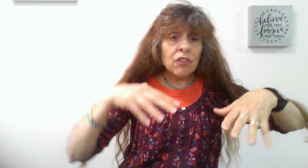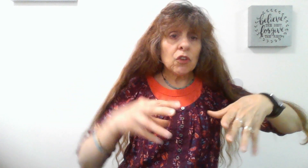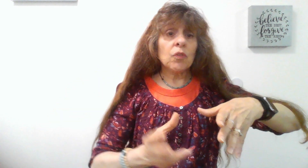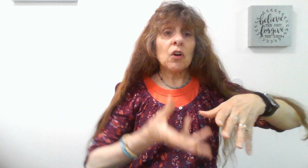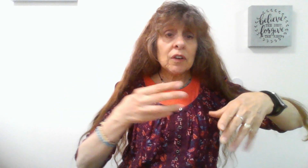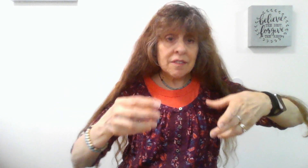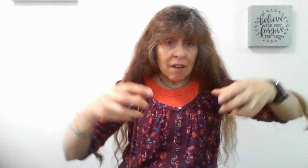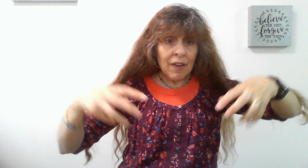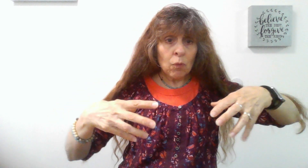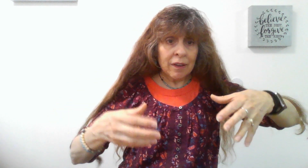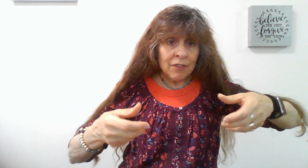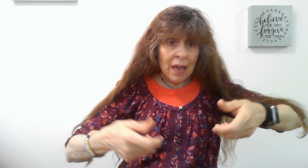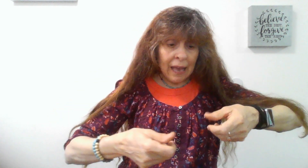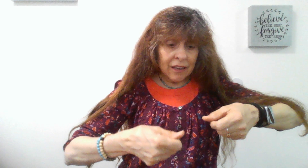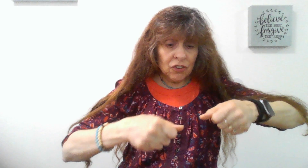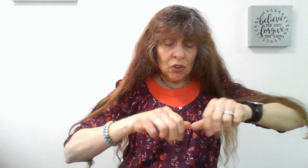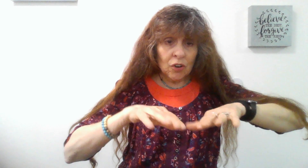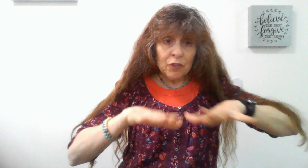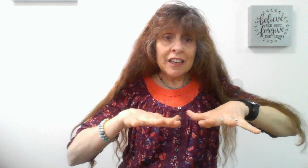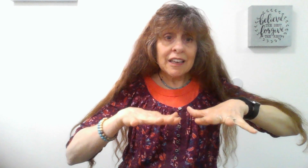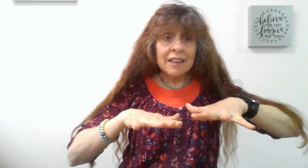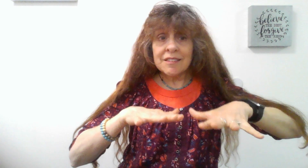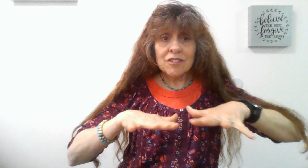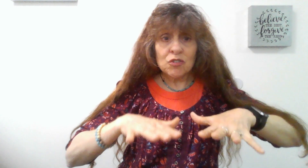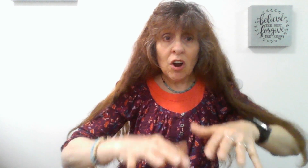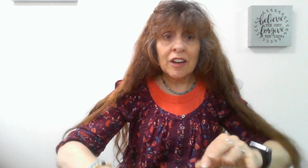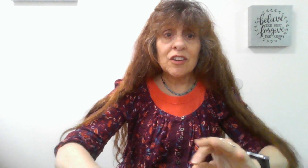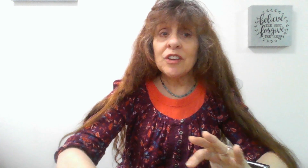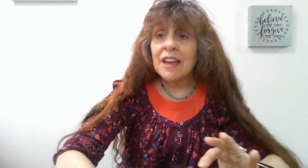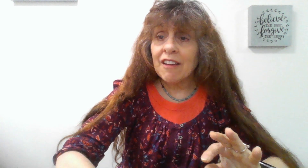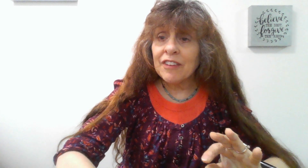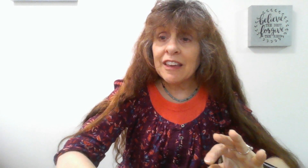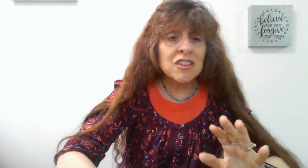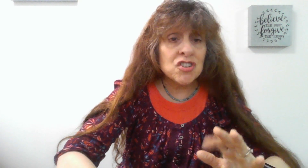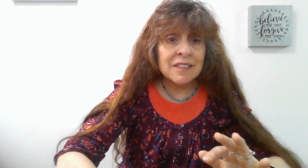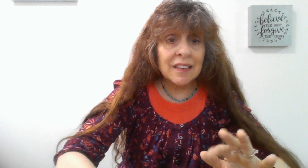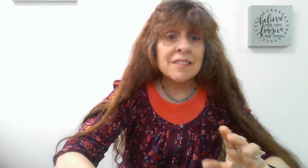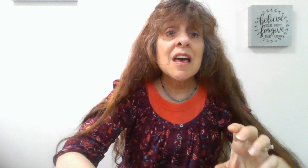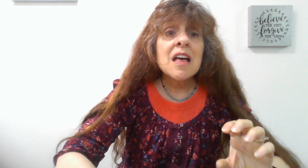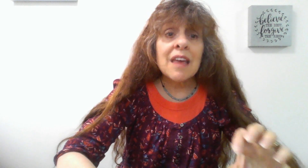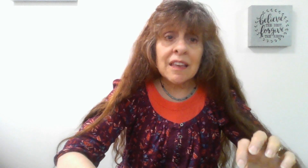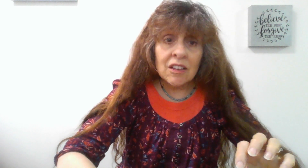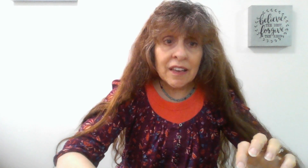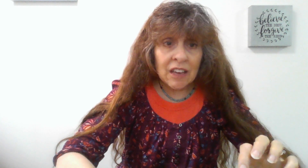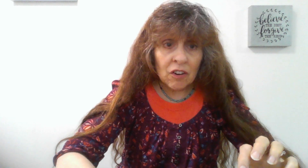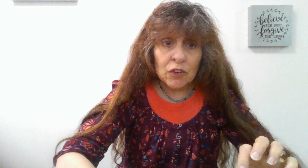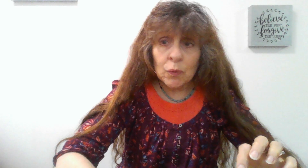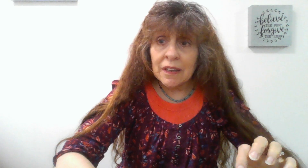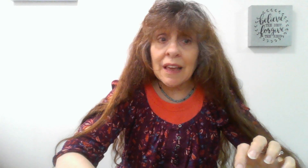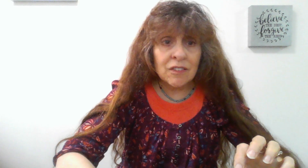you, the currents of that wave, and your footing isn't strong. And you need to have faith in Jesus that he'll take care of you in that